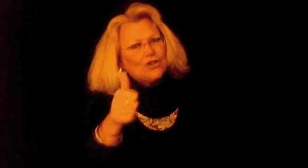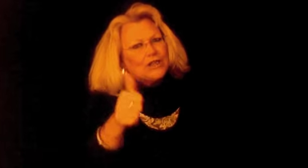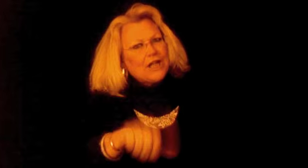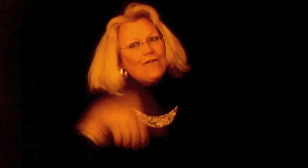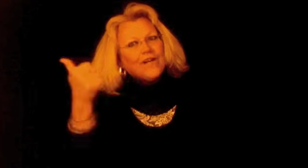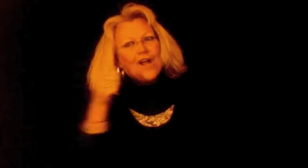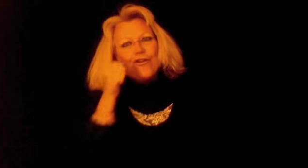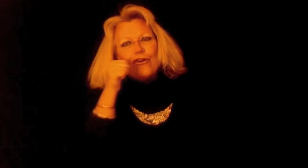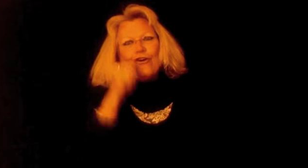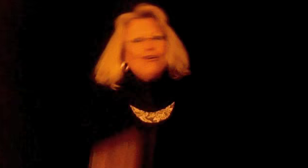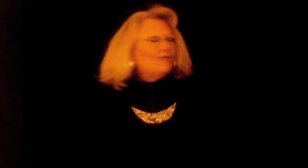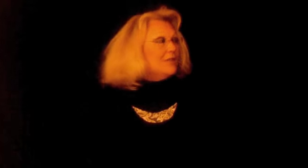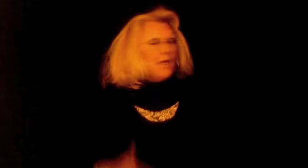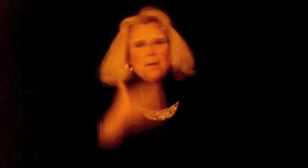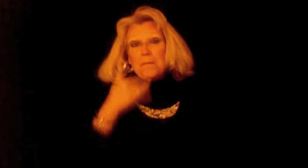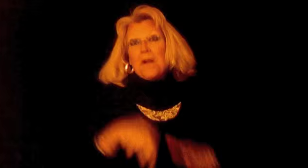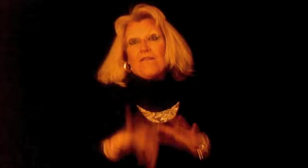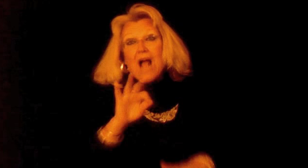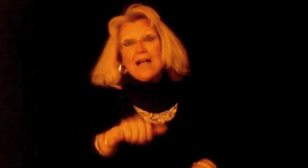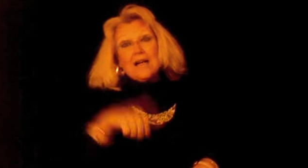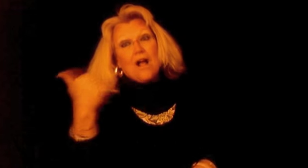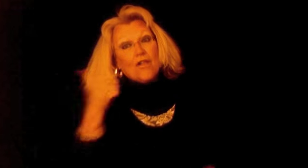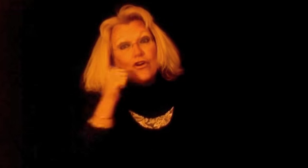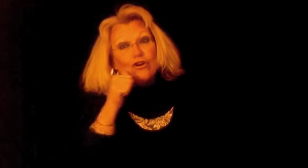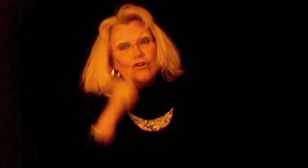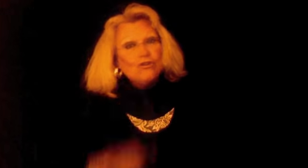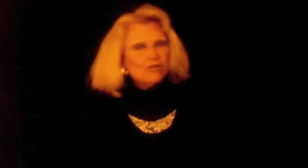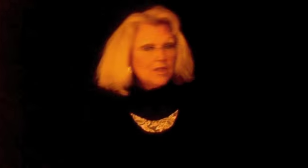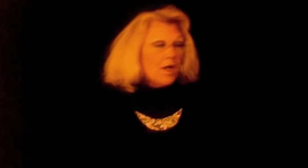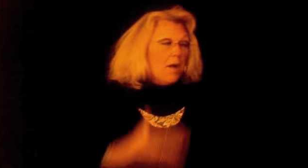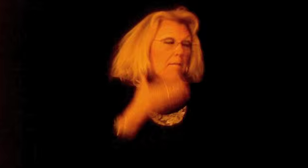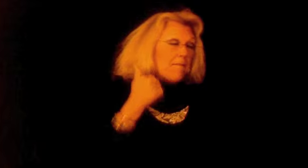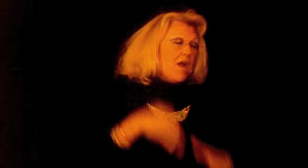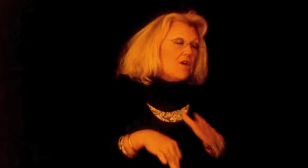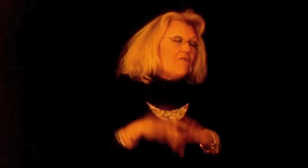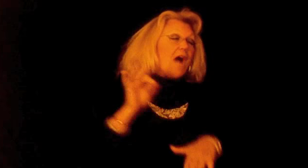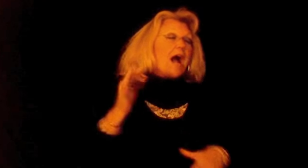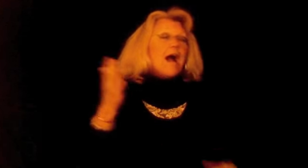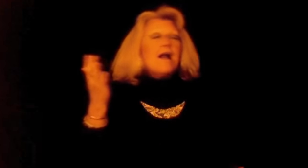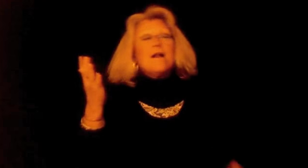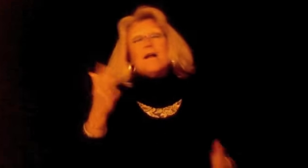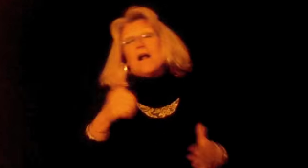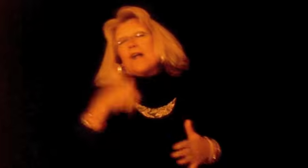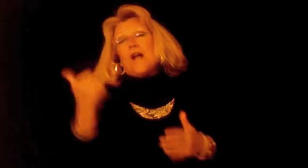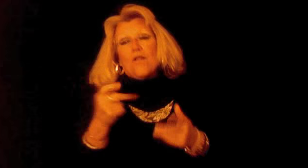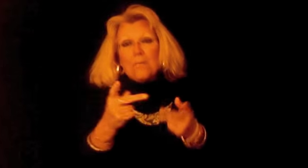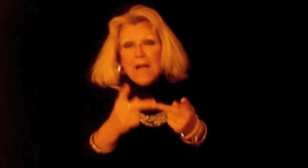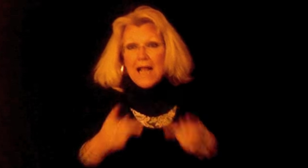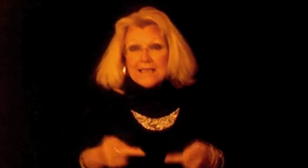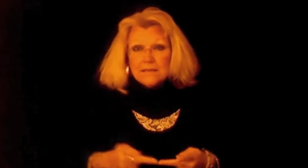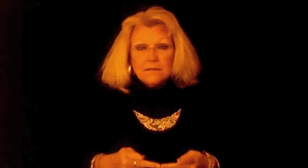yourself another girl Better find another girl Better find her another place